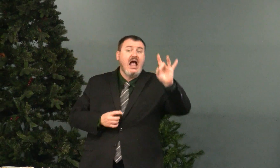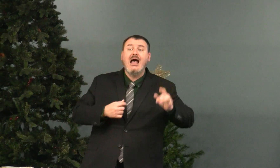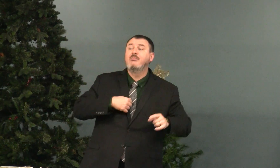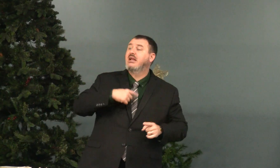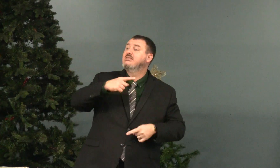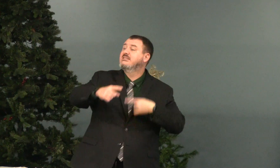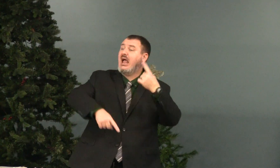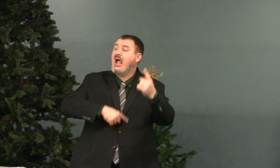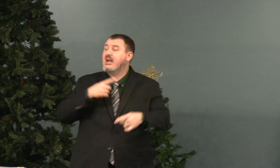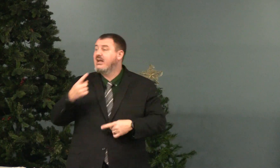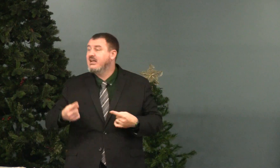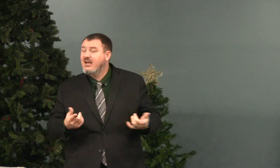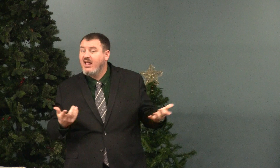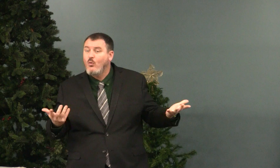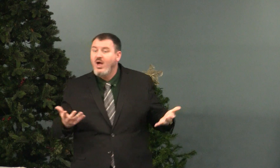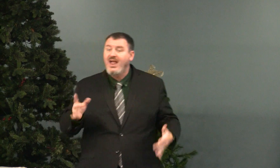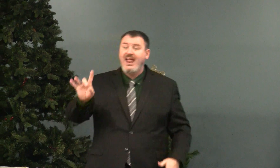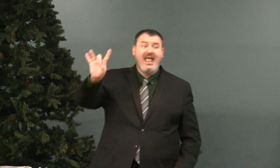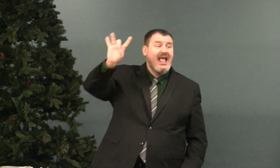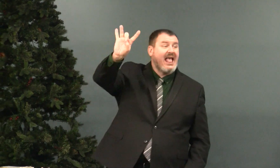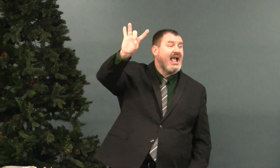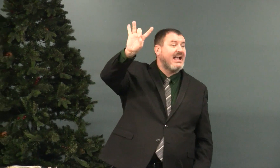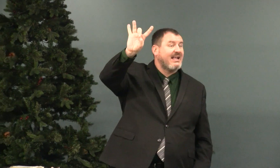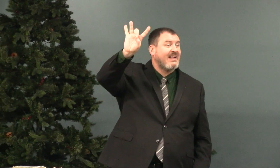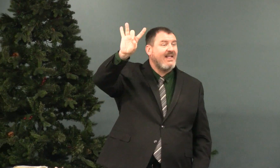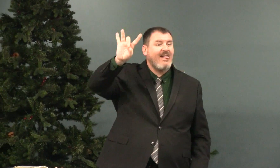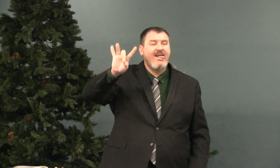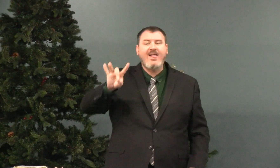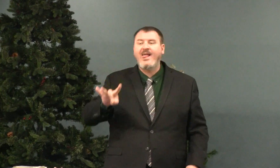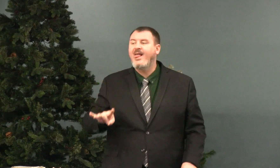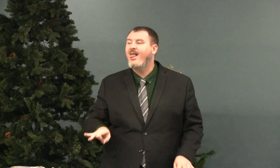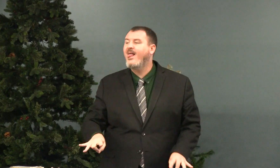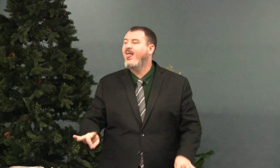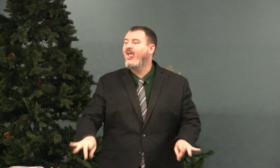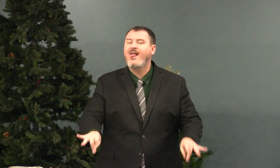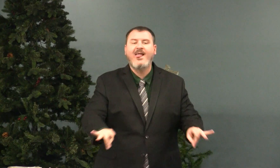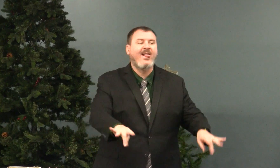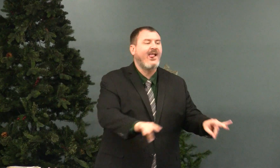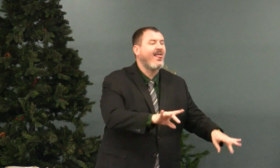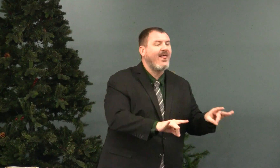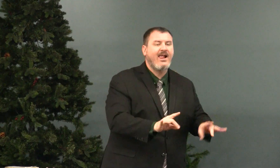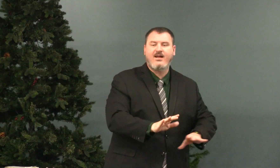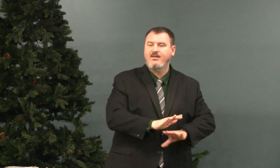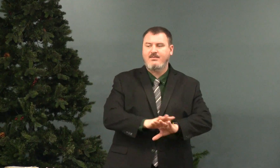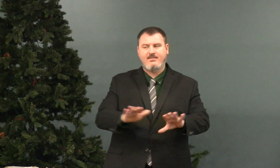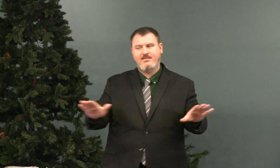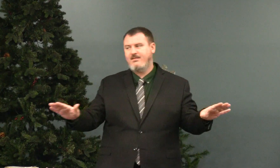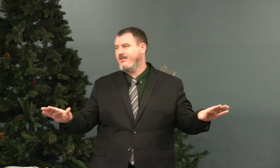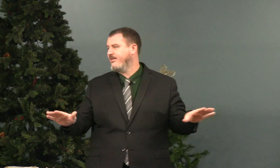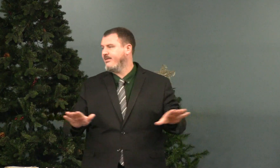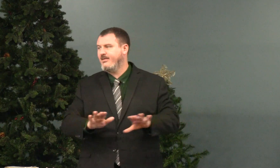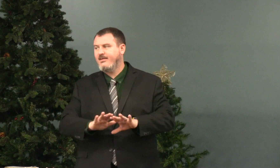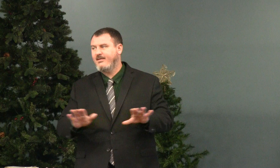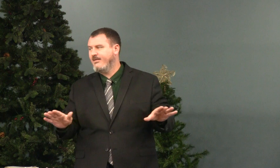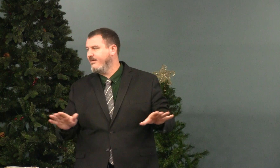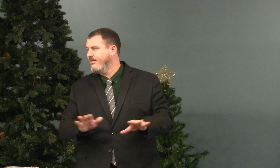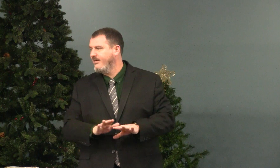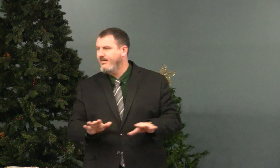Number 8, I'm going to sign, how do I sign an 8? Picking up things that don't belong to you.